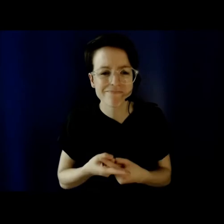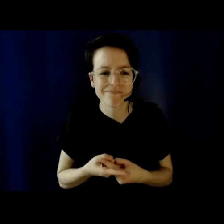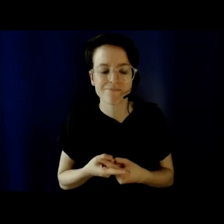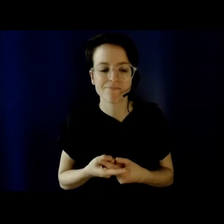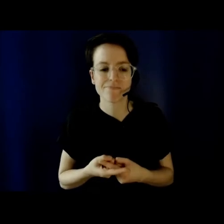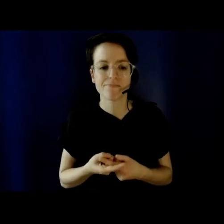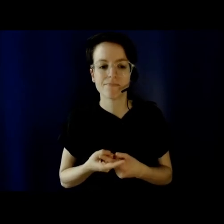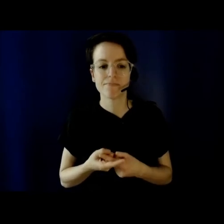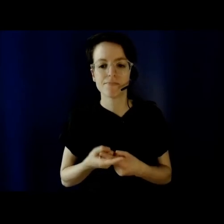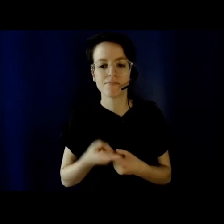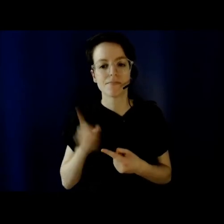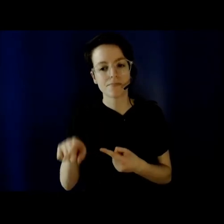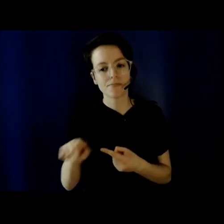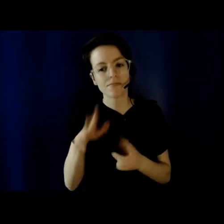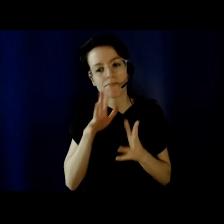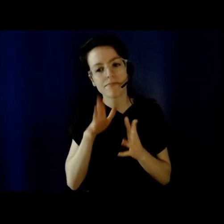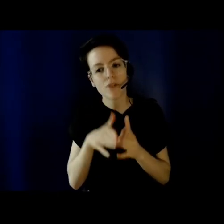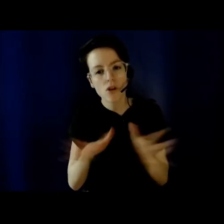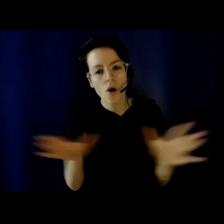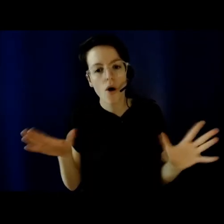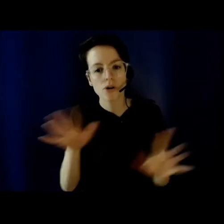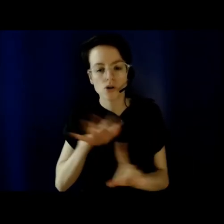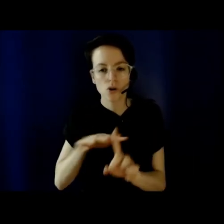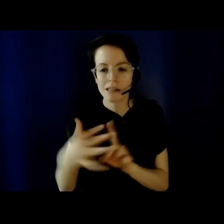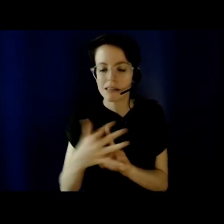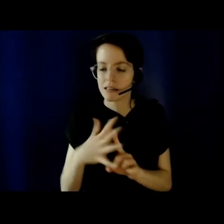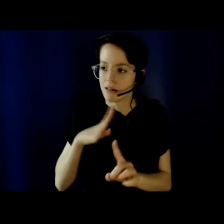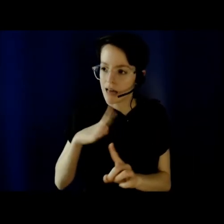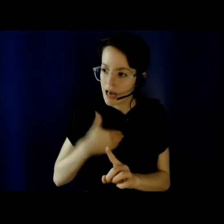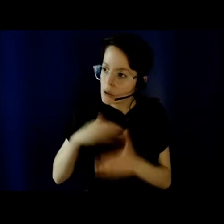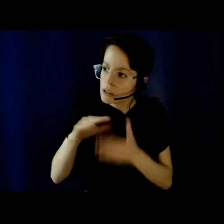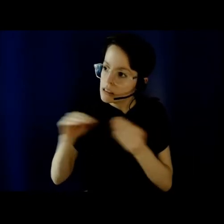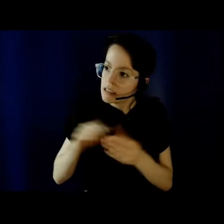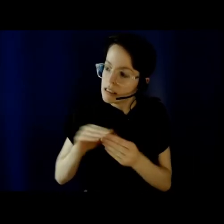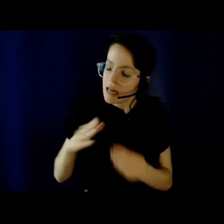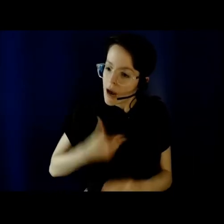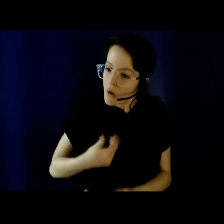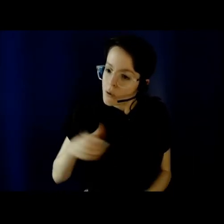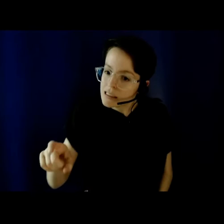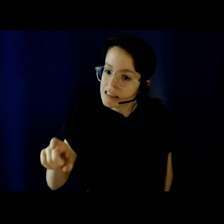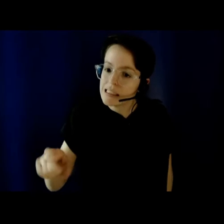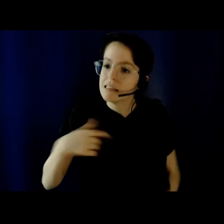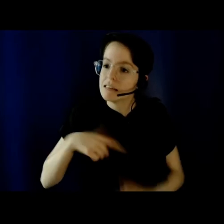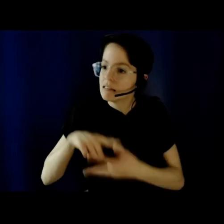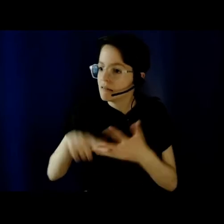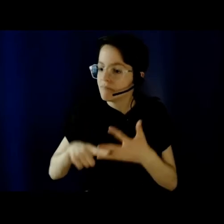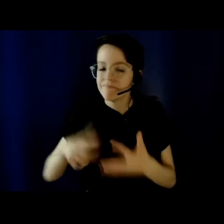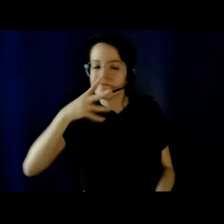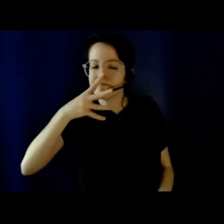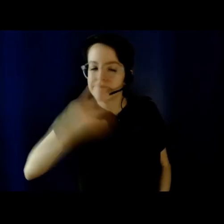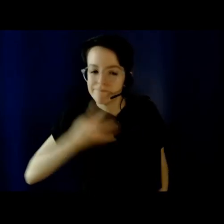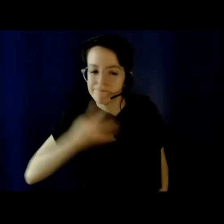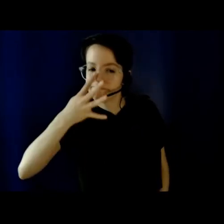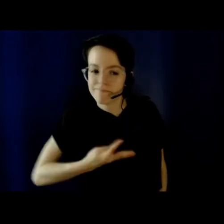having our needs and voices heard and being constantly underrepresented.